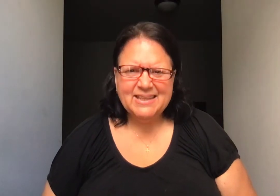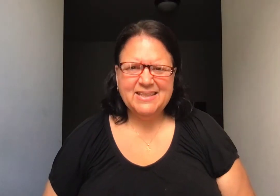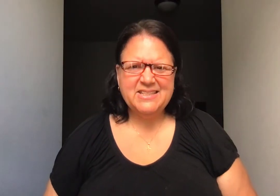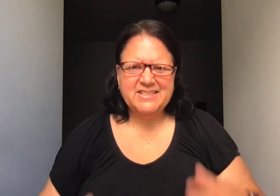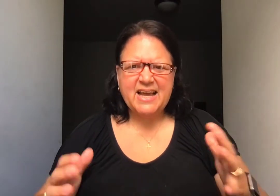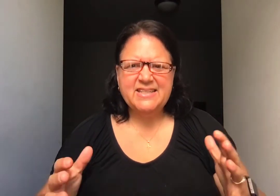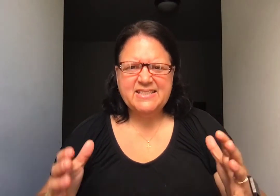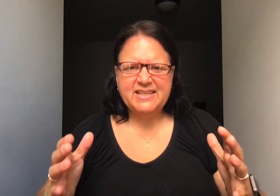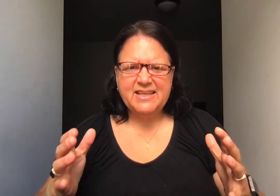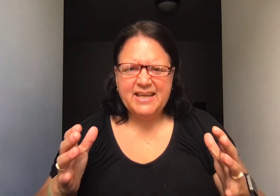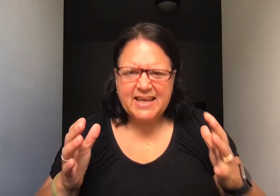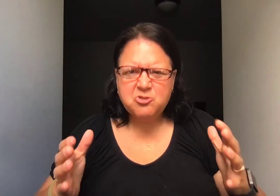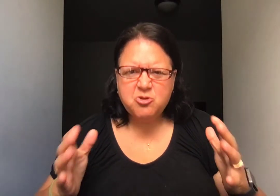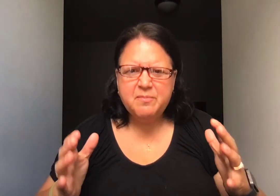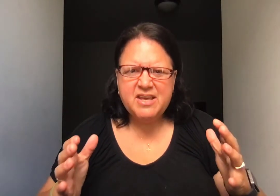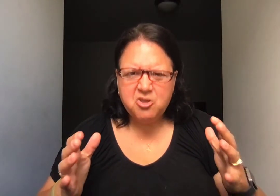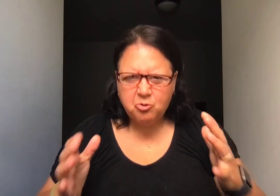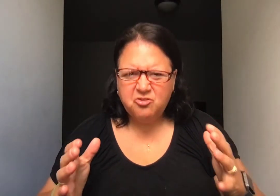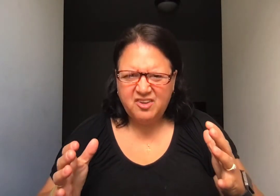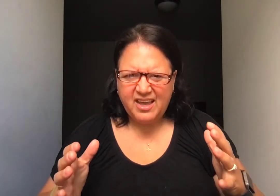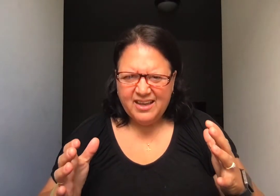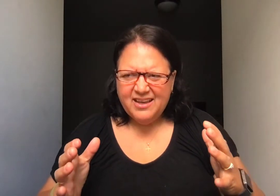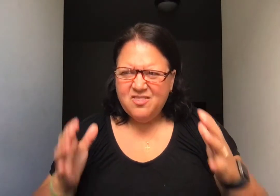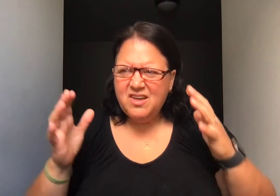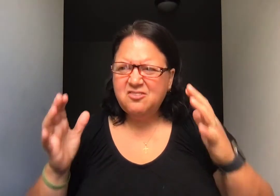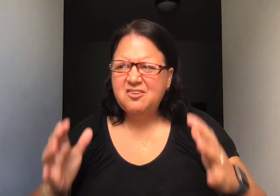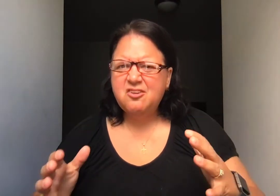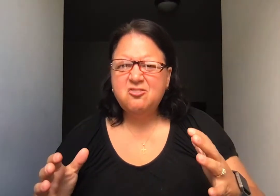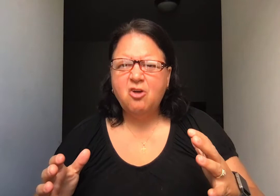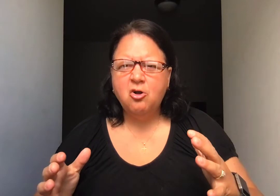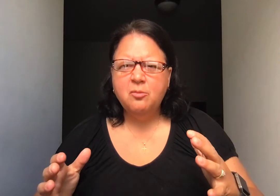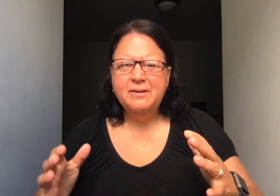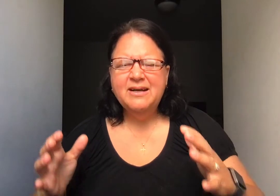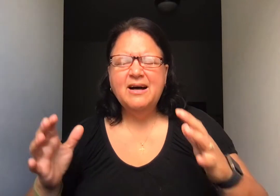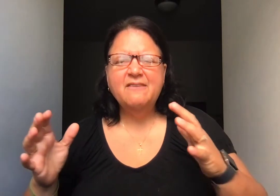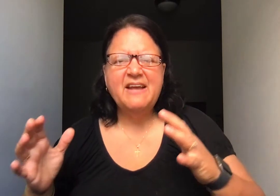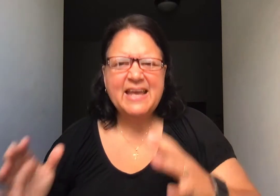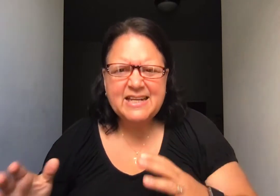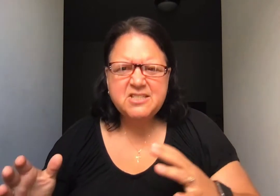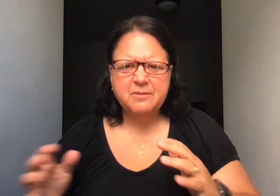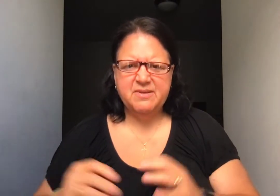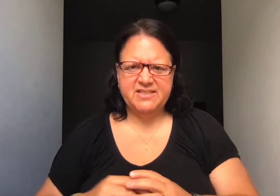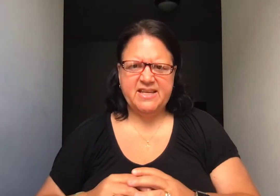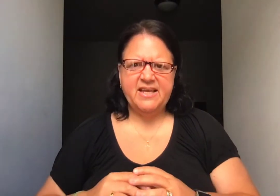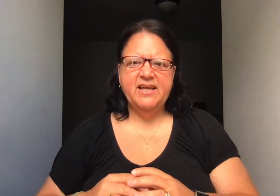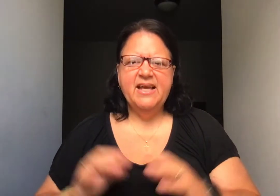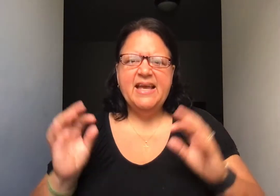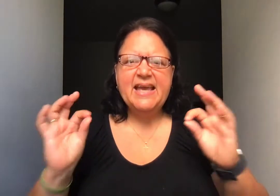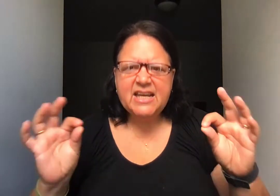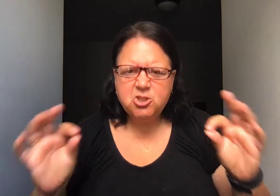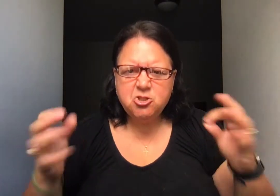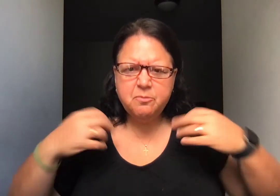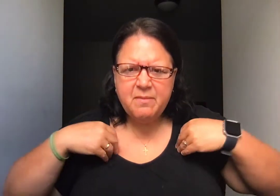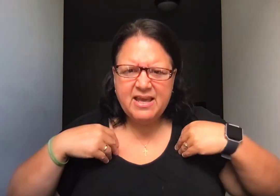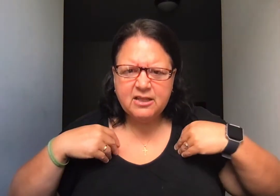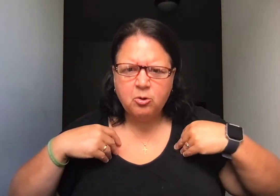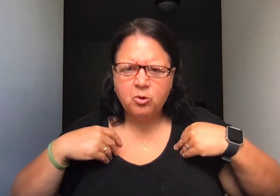says into me, you see, this is a Psalm of intimacy into me, Lord,